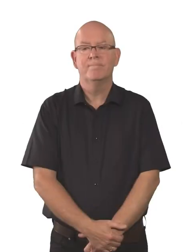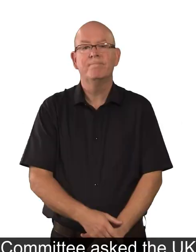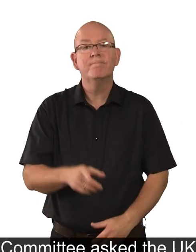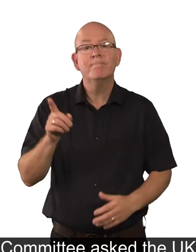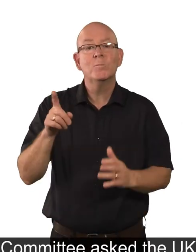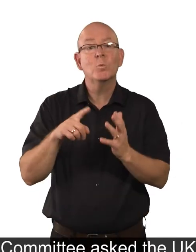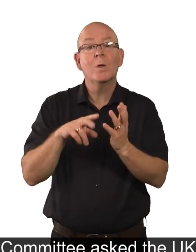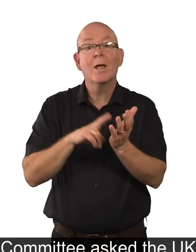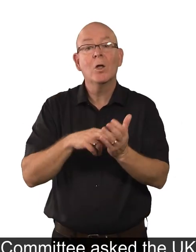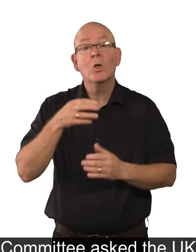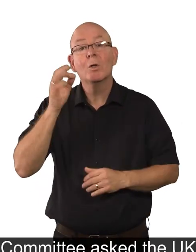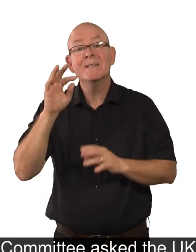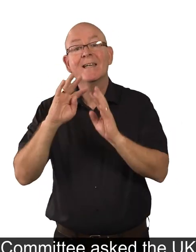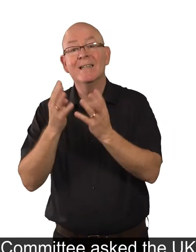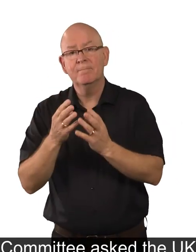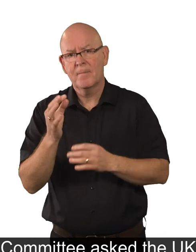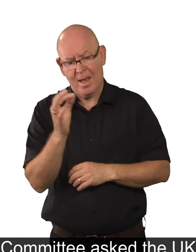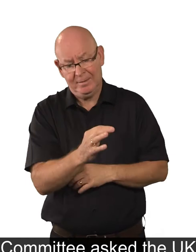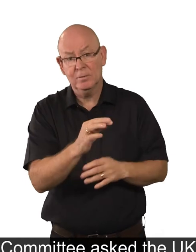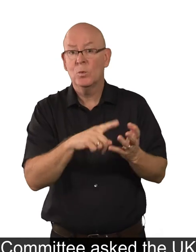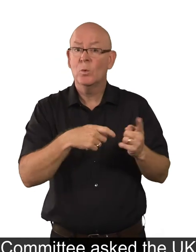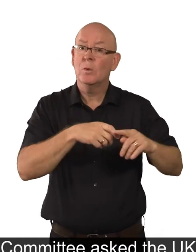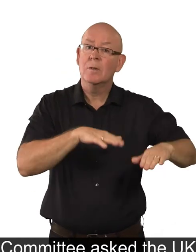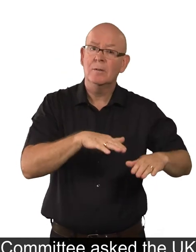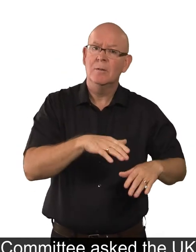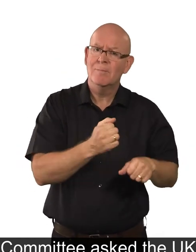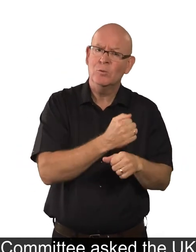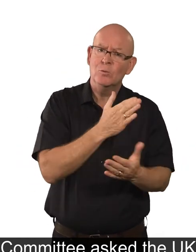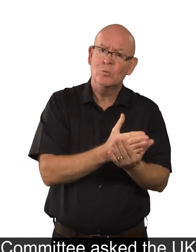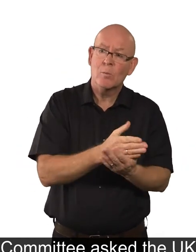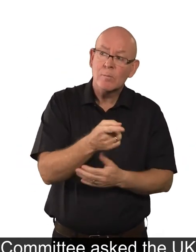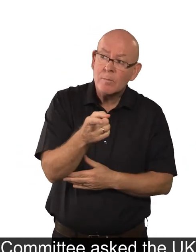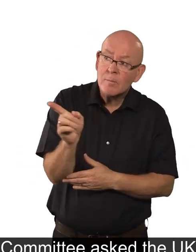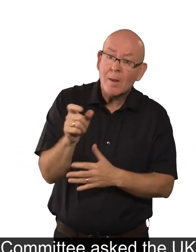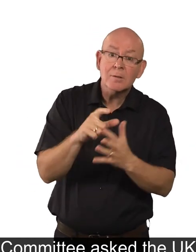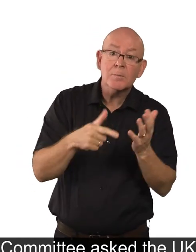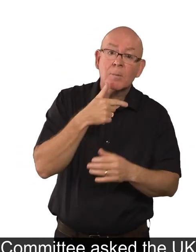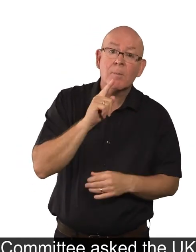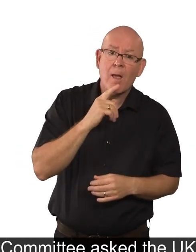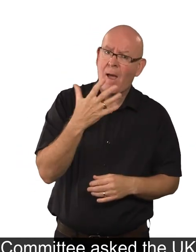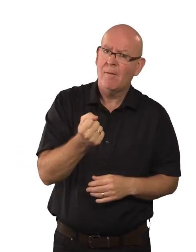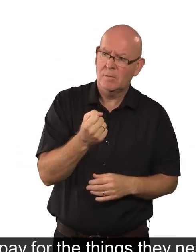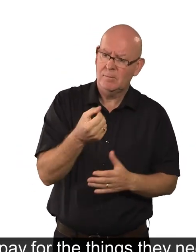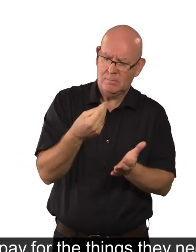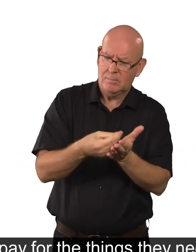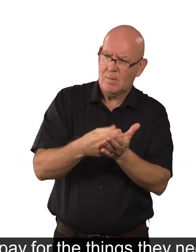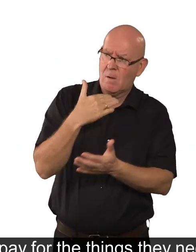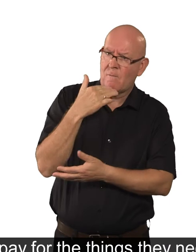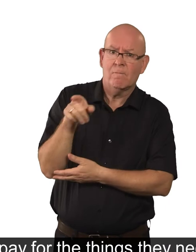The UN Committee asked the UK to make sure disabled people have enough money to pay